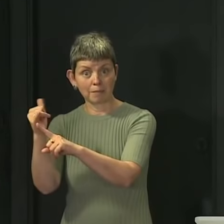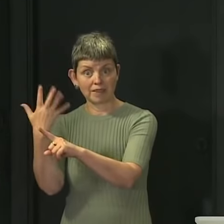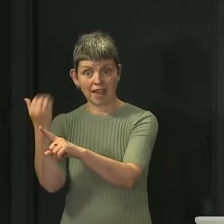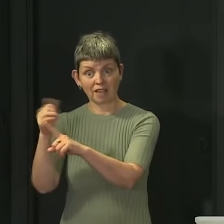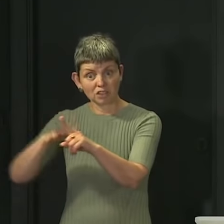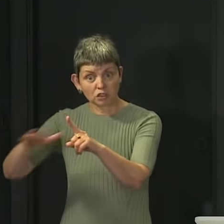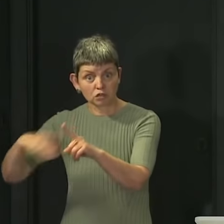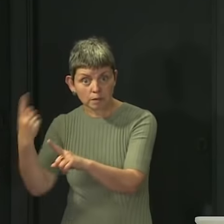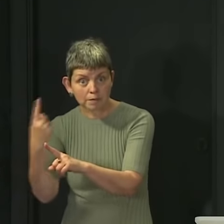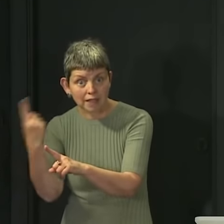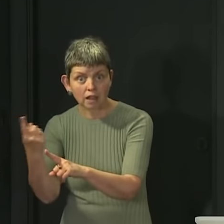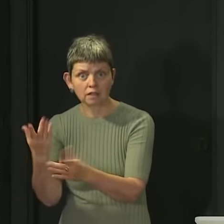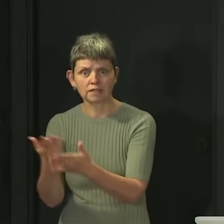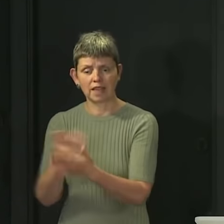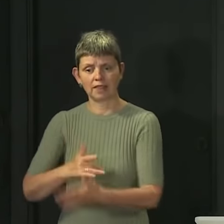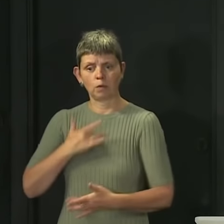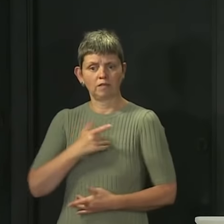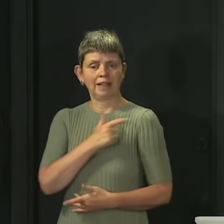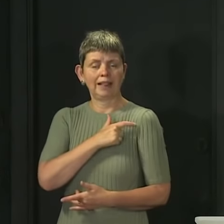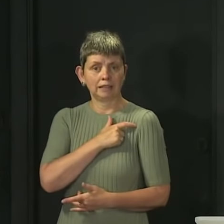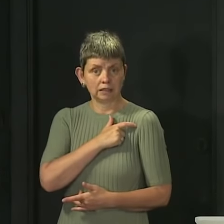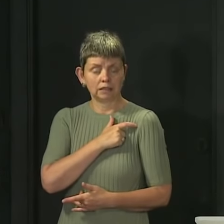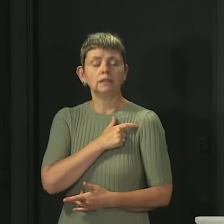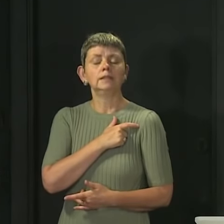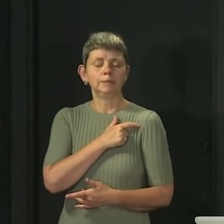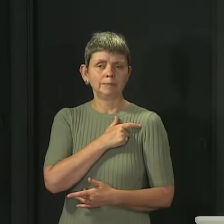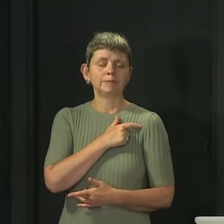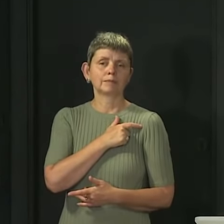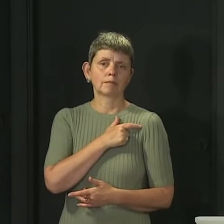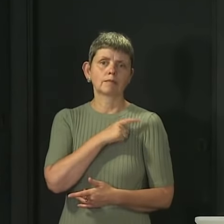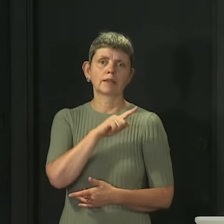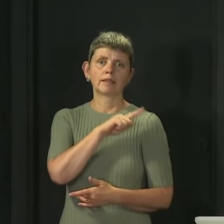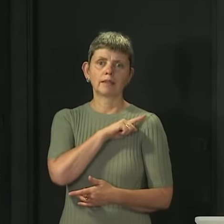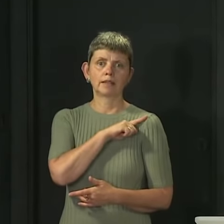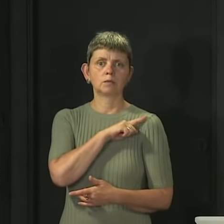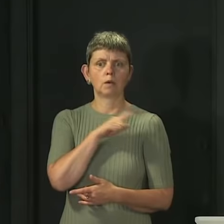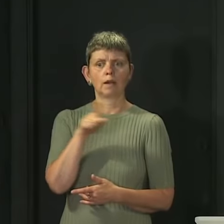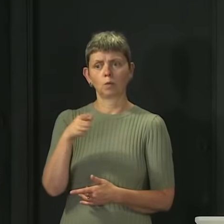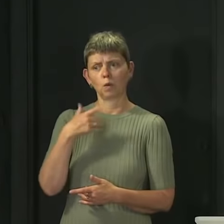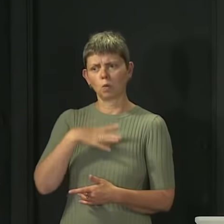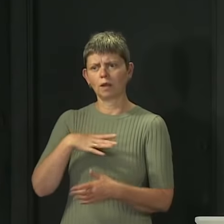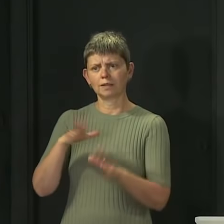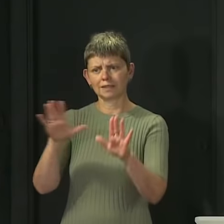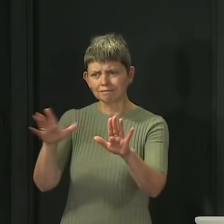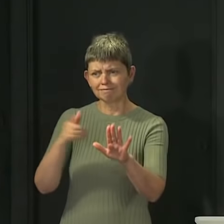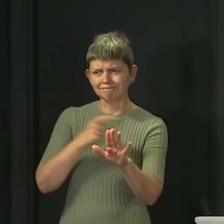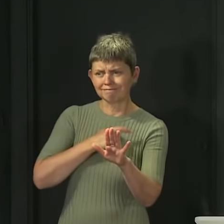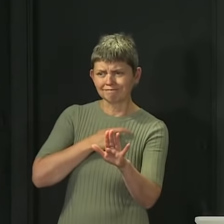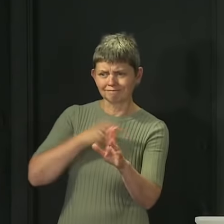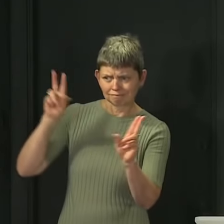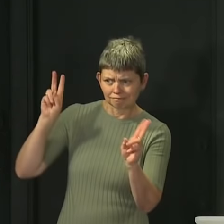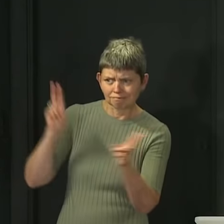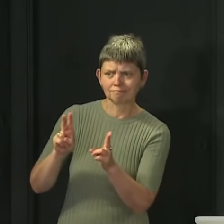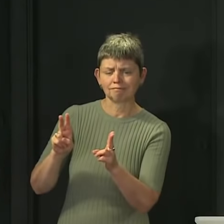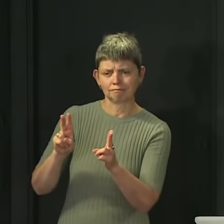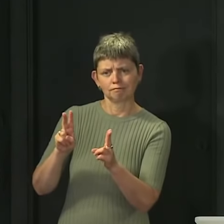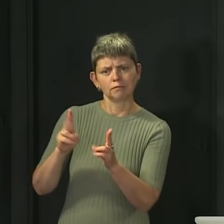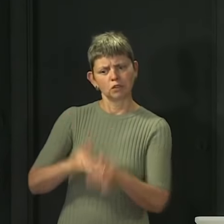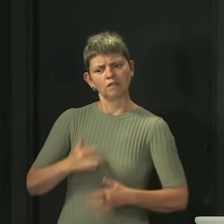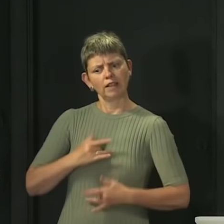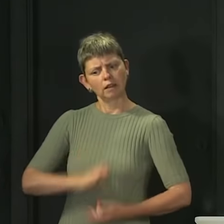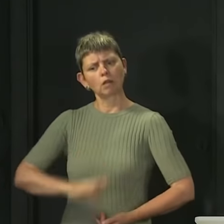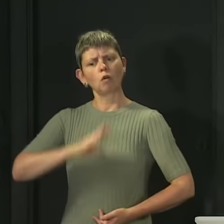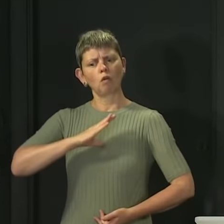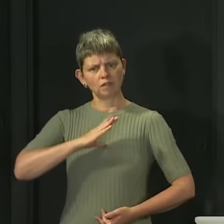know they will feel anxious. And that's why we will do everything we can to ease those fears and build the confidence that you need as we go